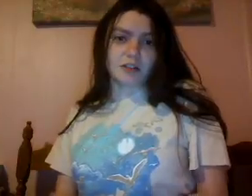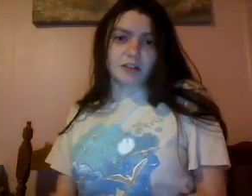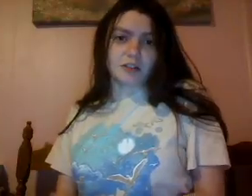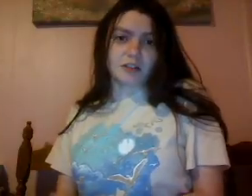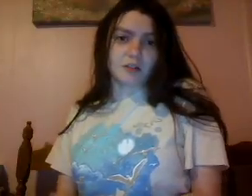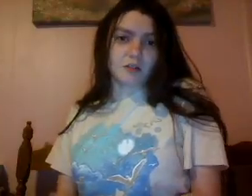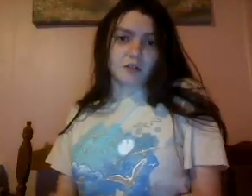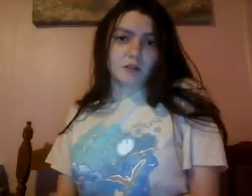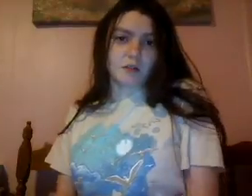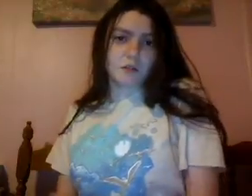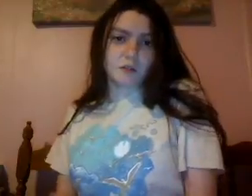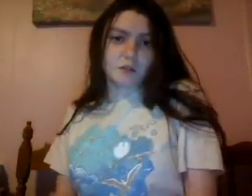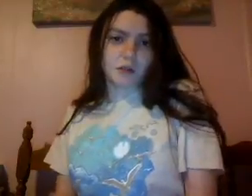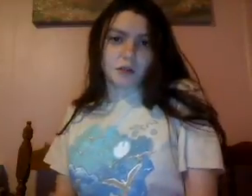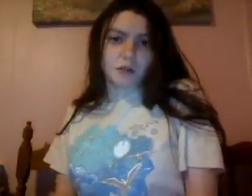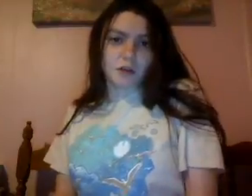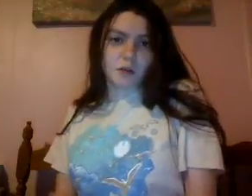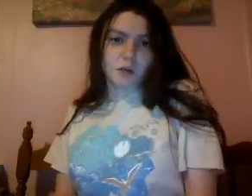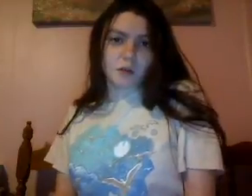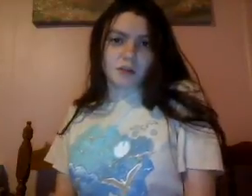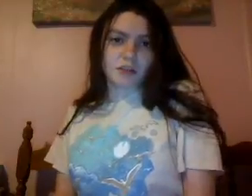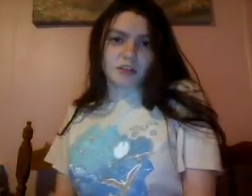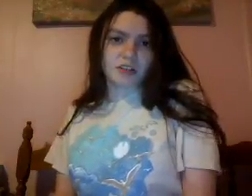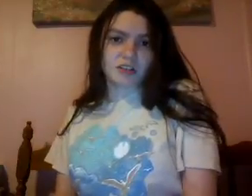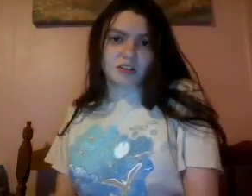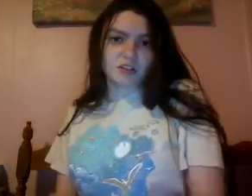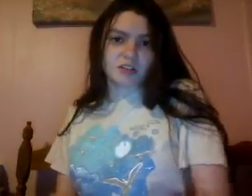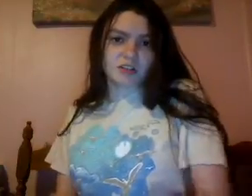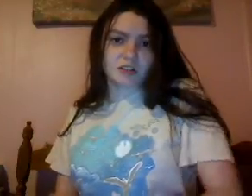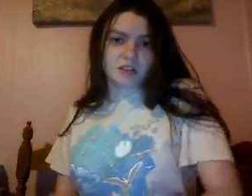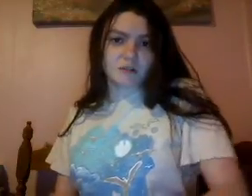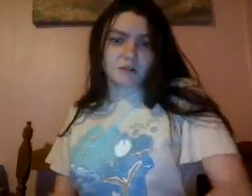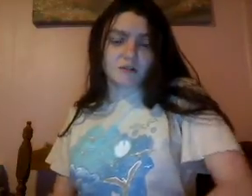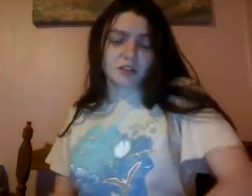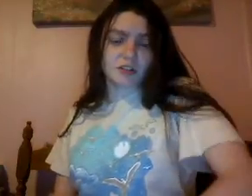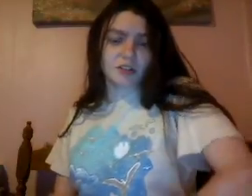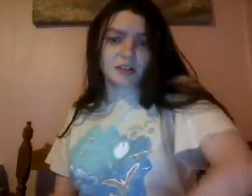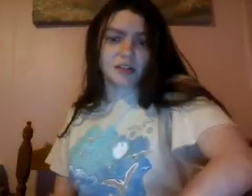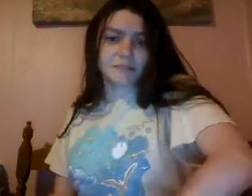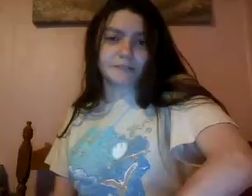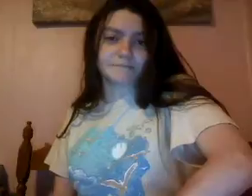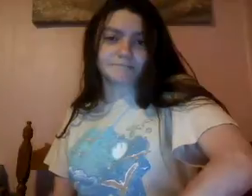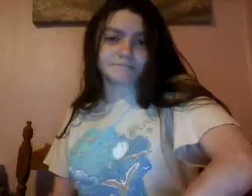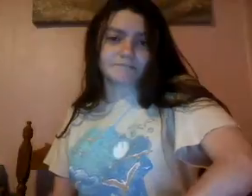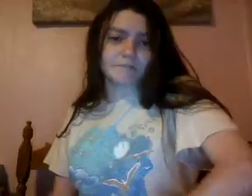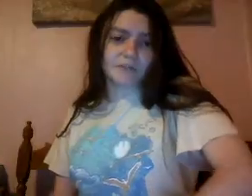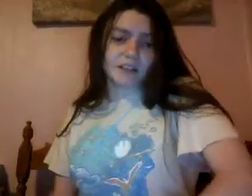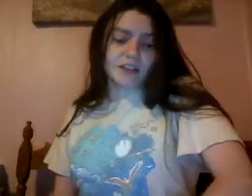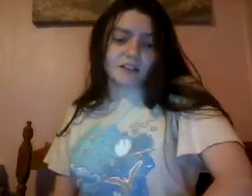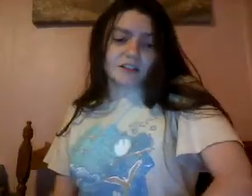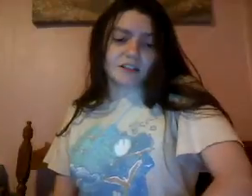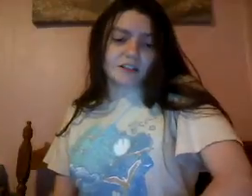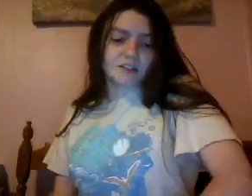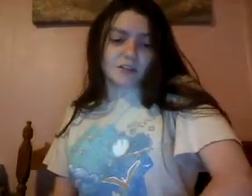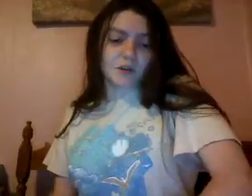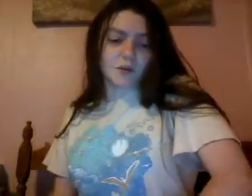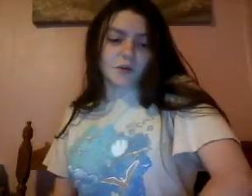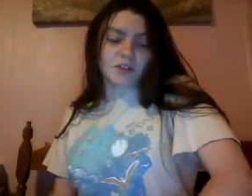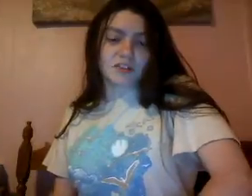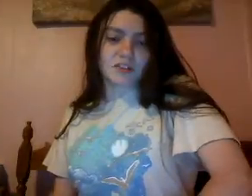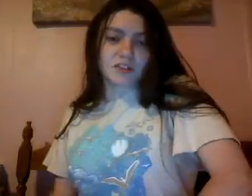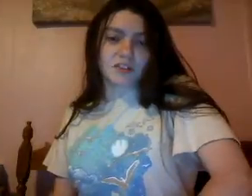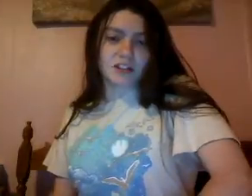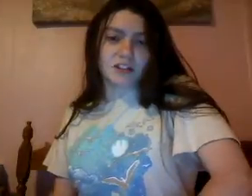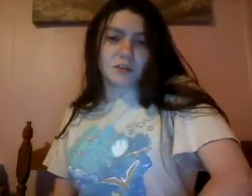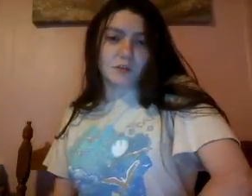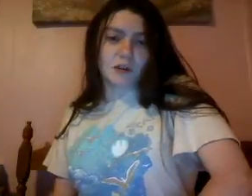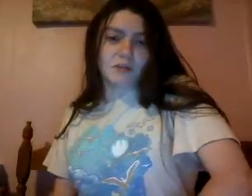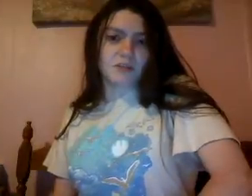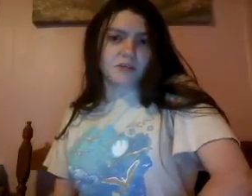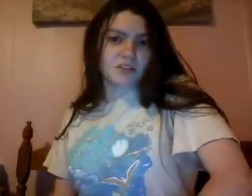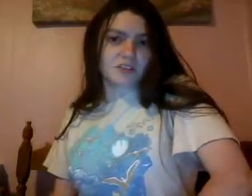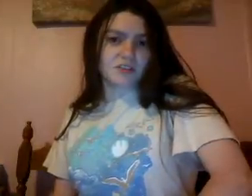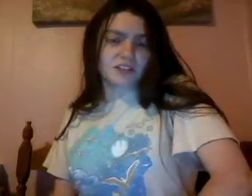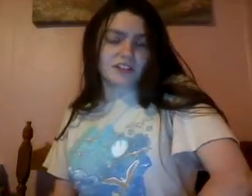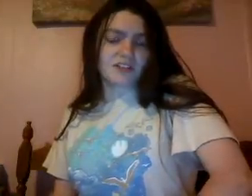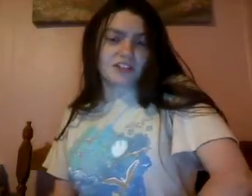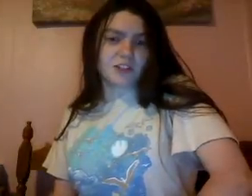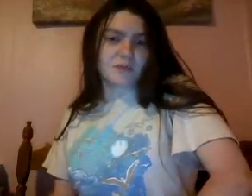course. songwriting. So there's a link. Probably the first link in the description